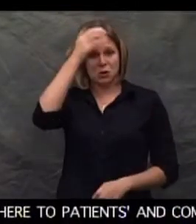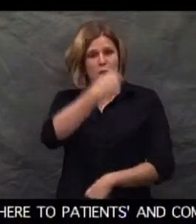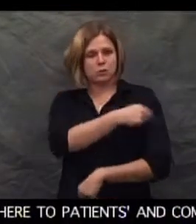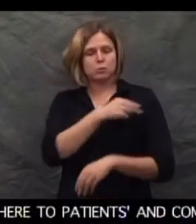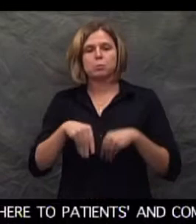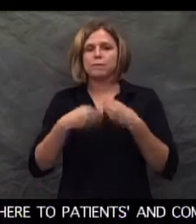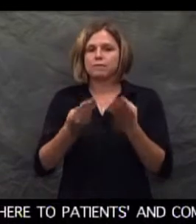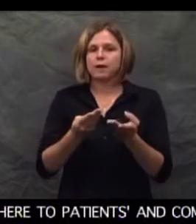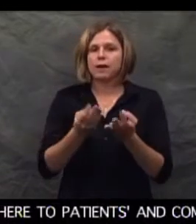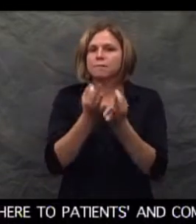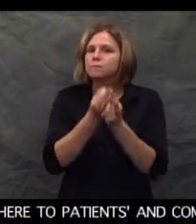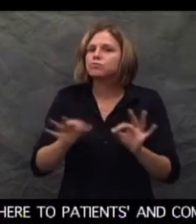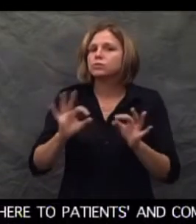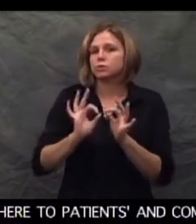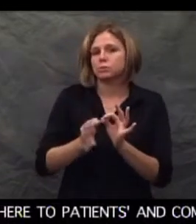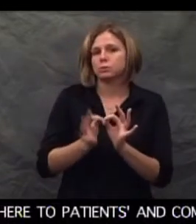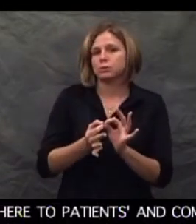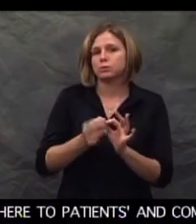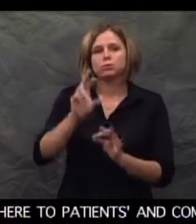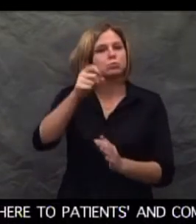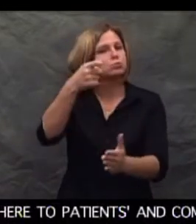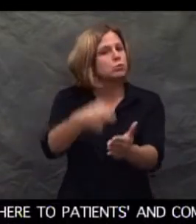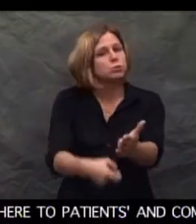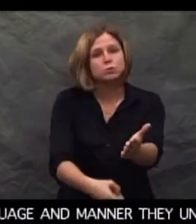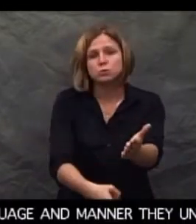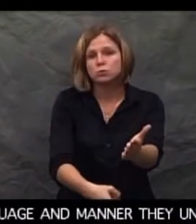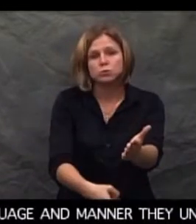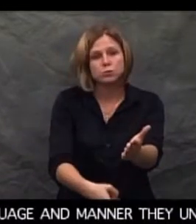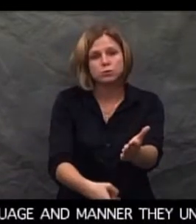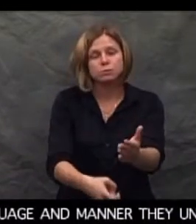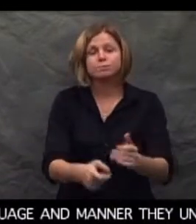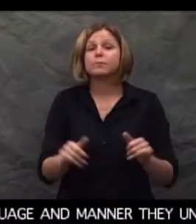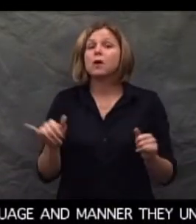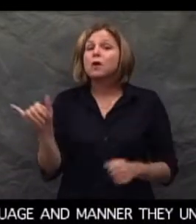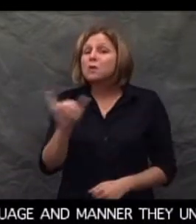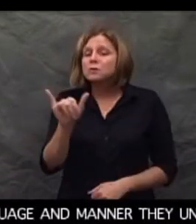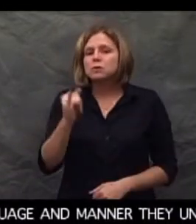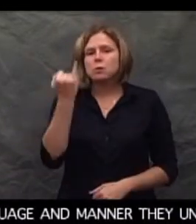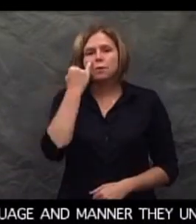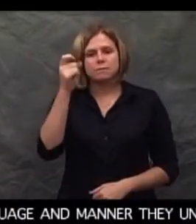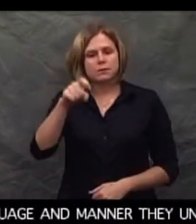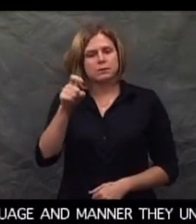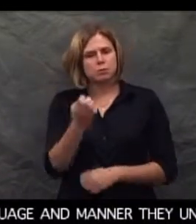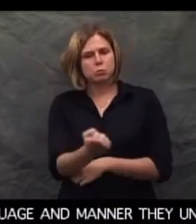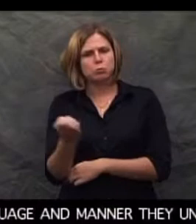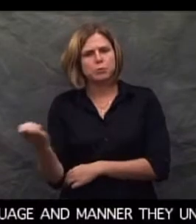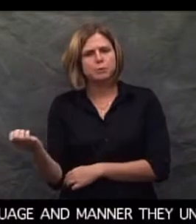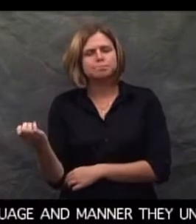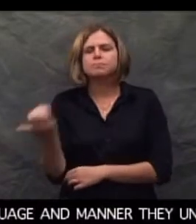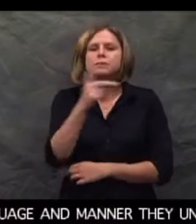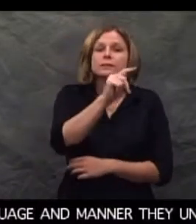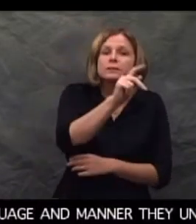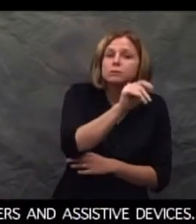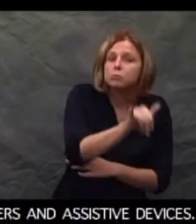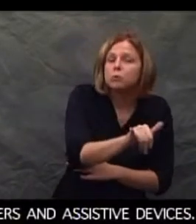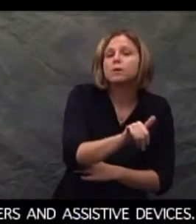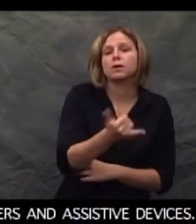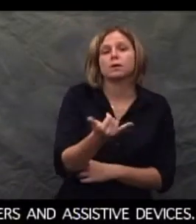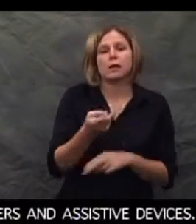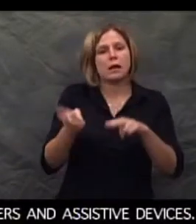regarding communication access in a language and manner they understand, including sign and foreign language interpreters